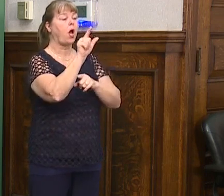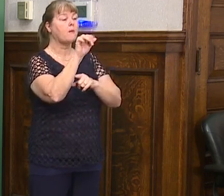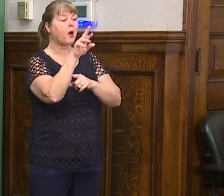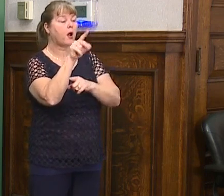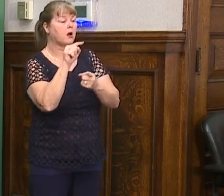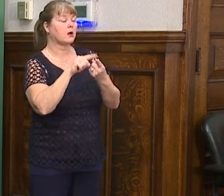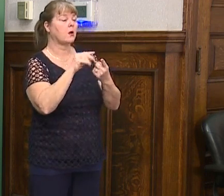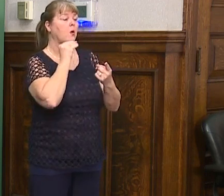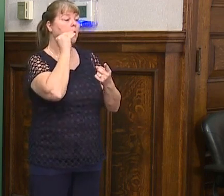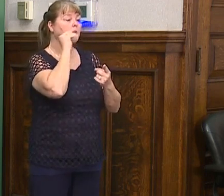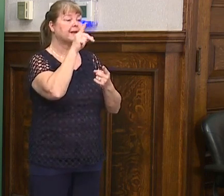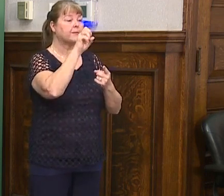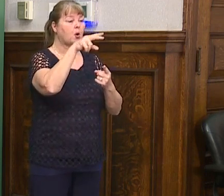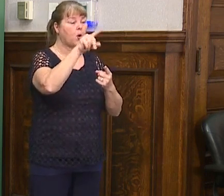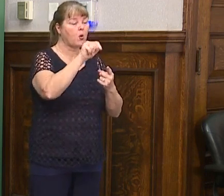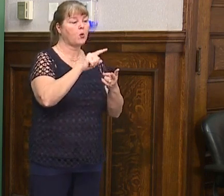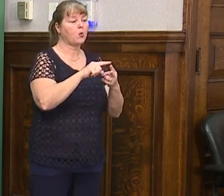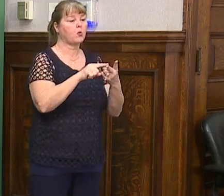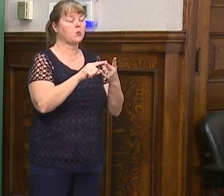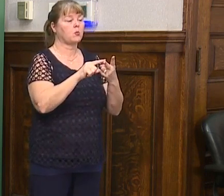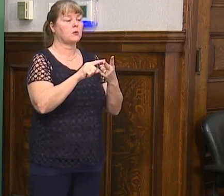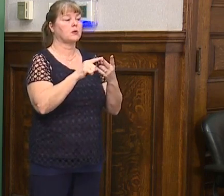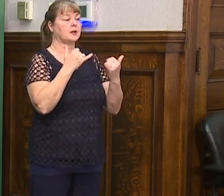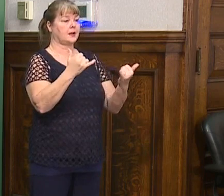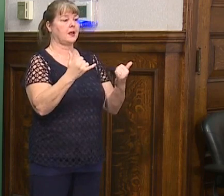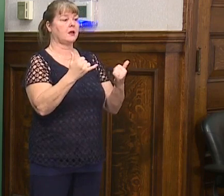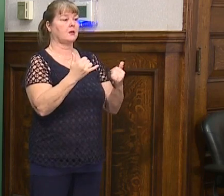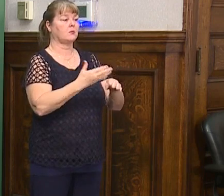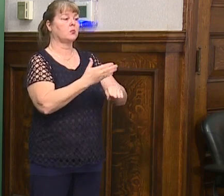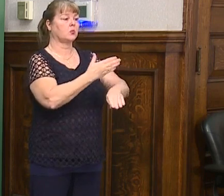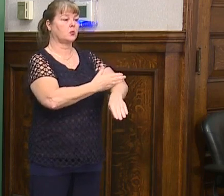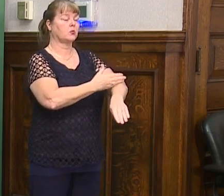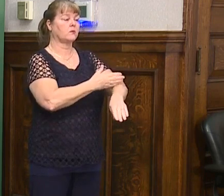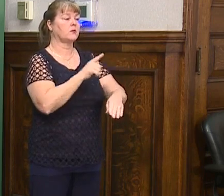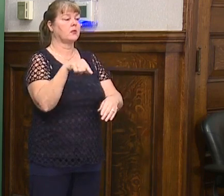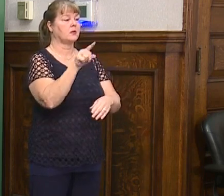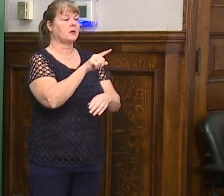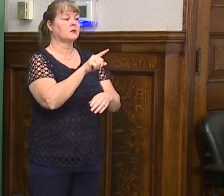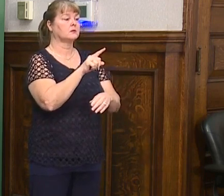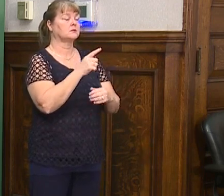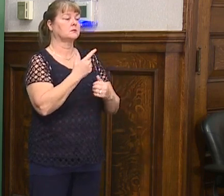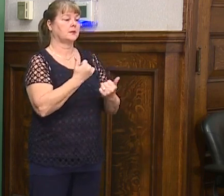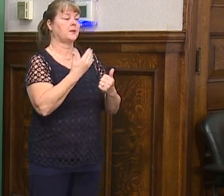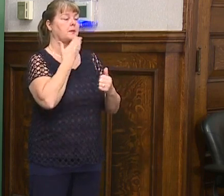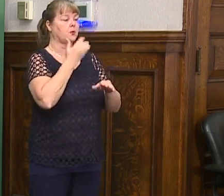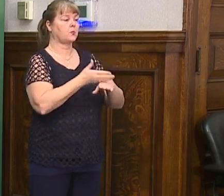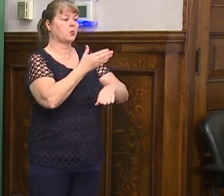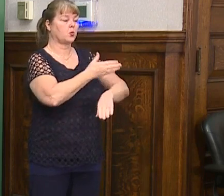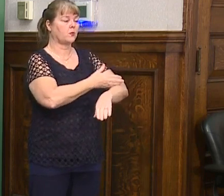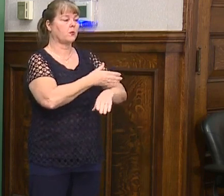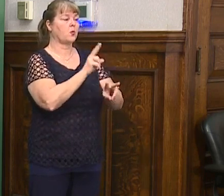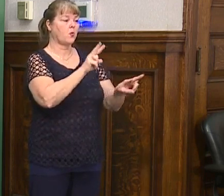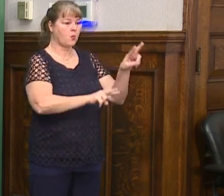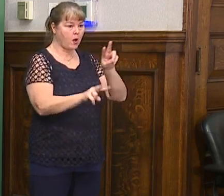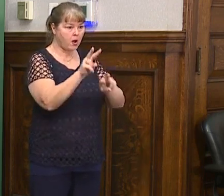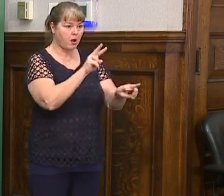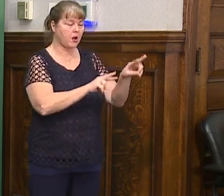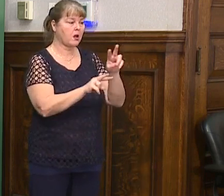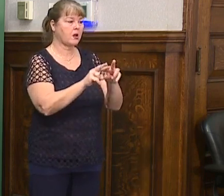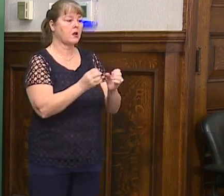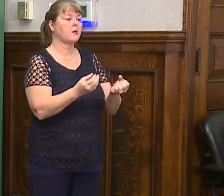and Home Depot have stepped up to the game and they are certainly um monitoring